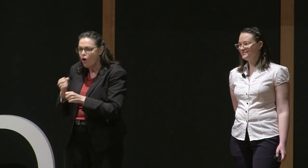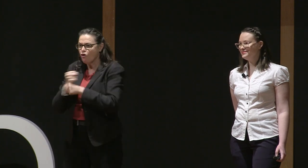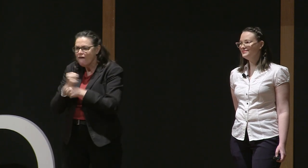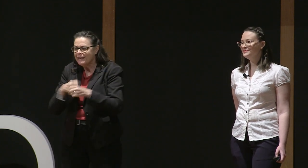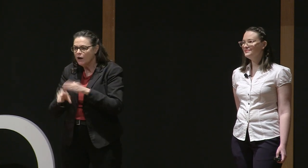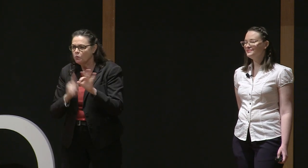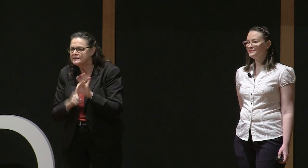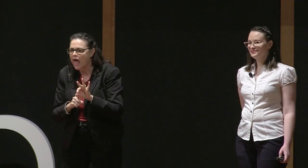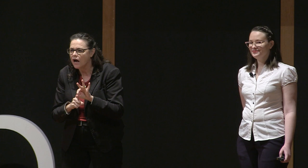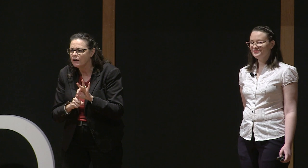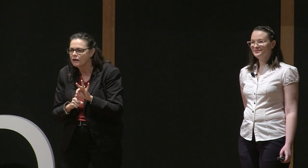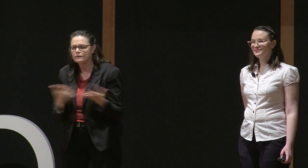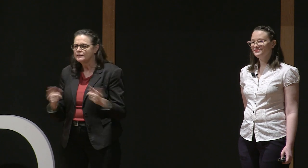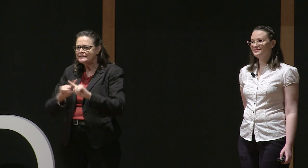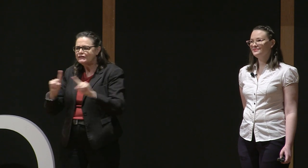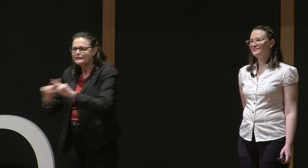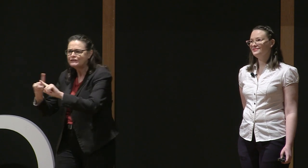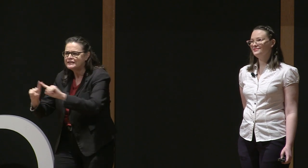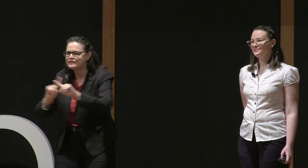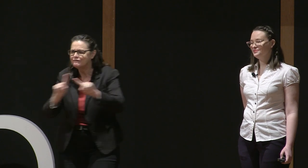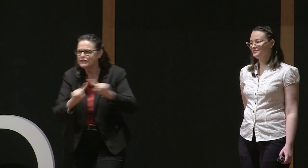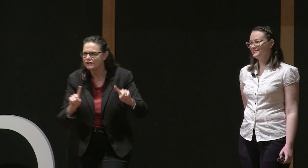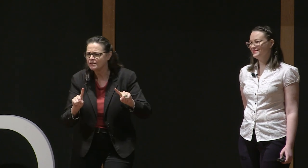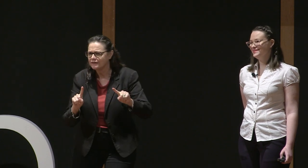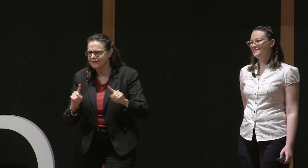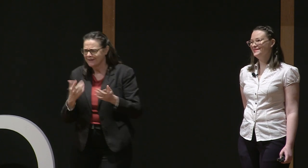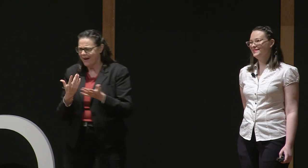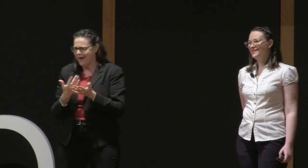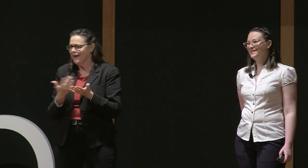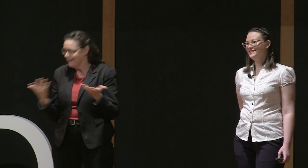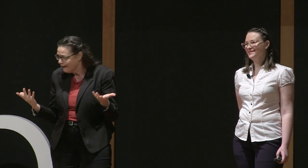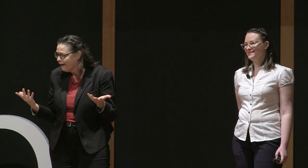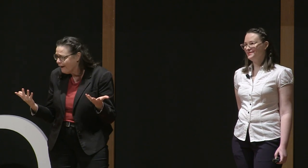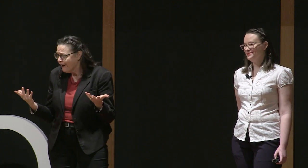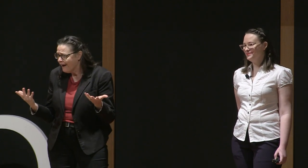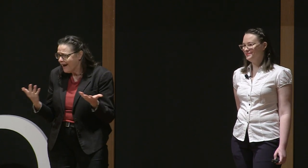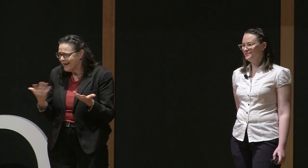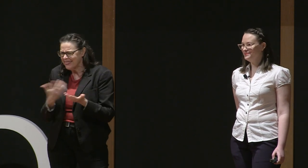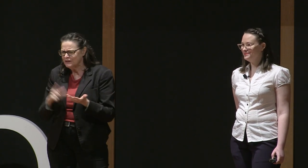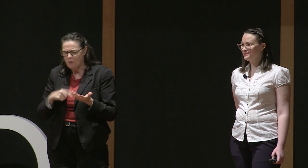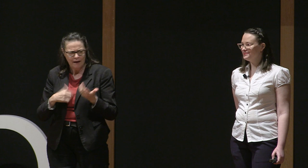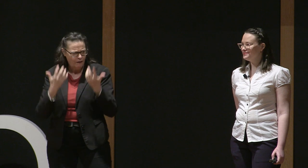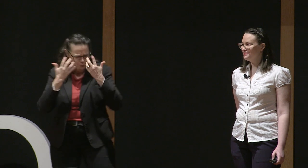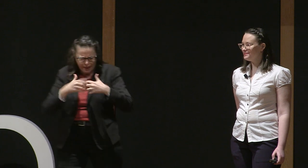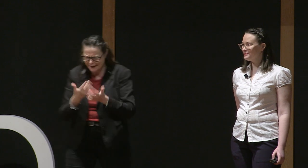So that in itself actually means coffee in Queensland. So there are those different dialects.